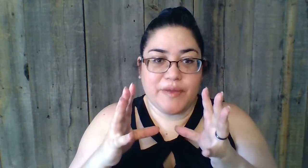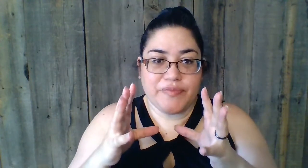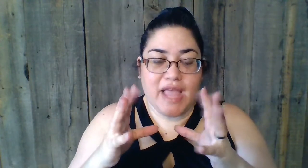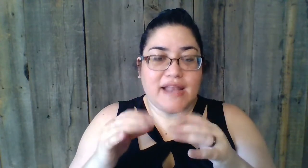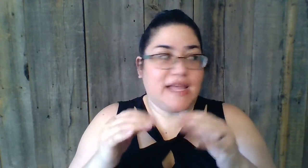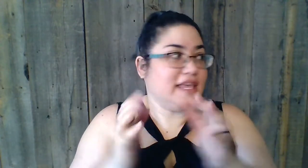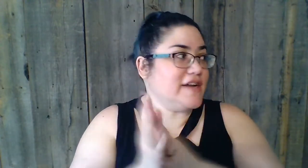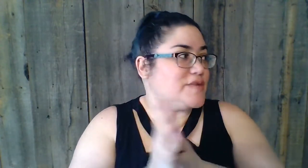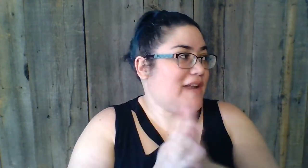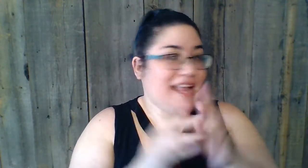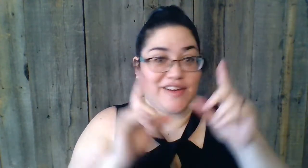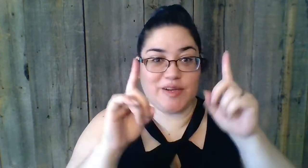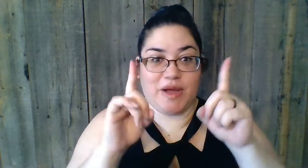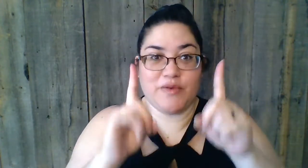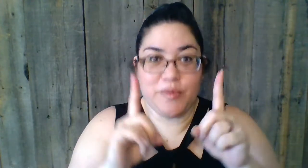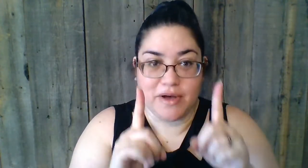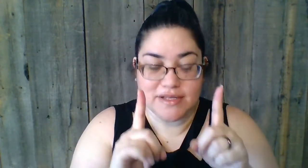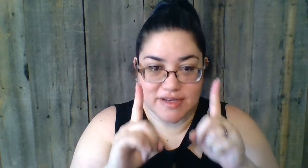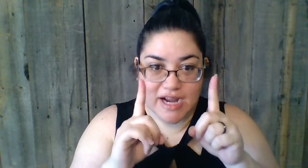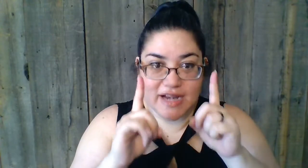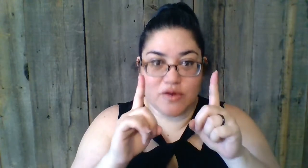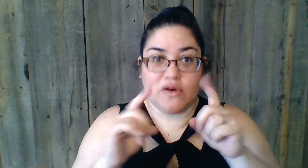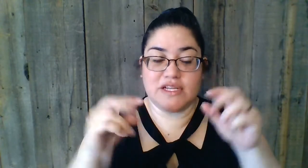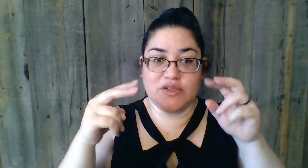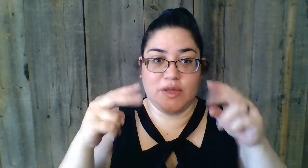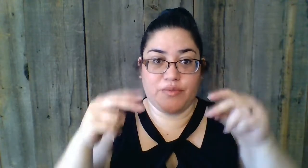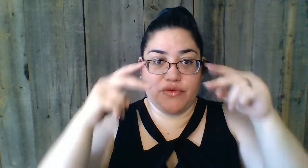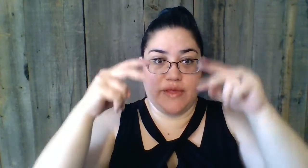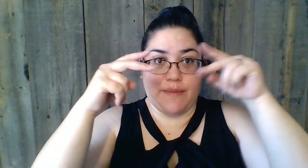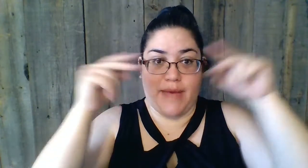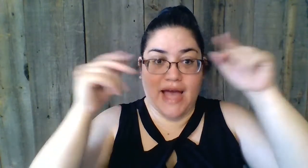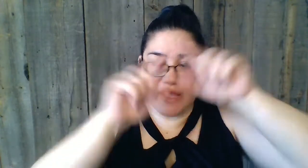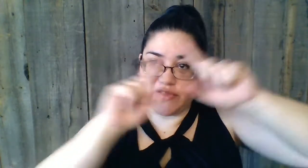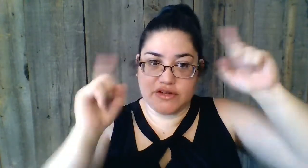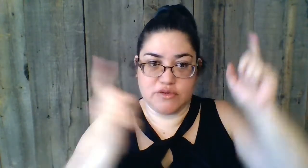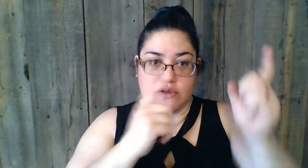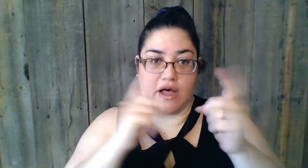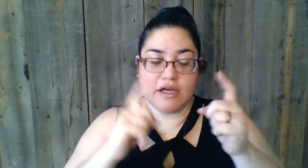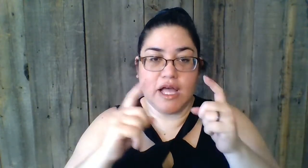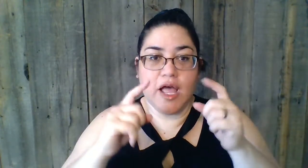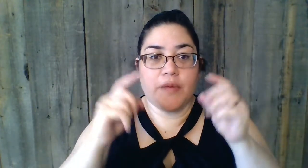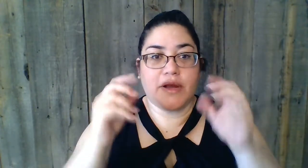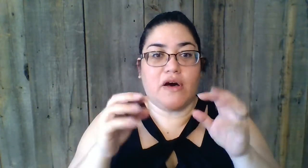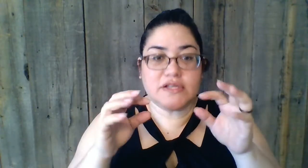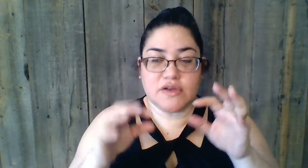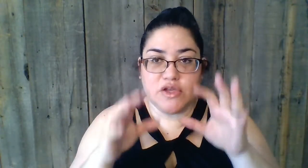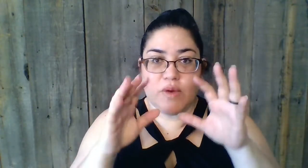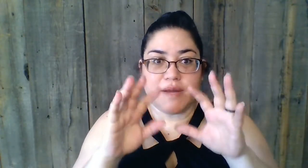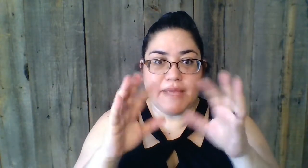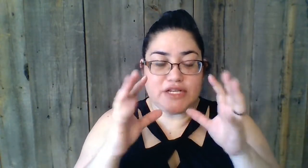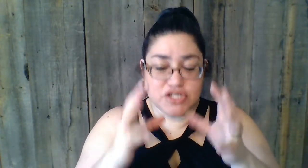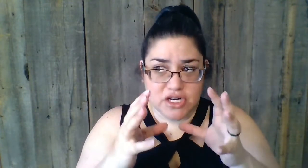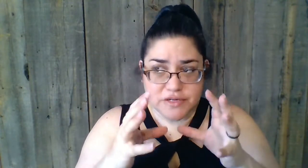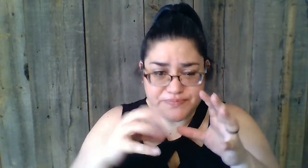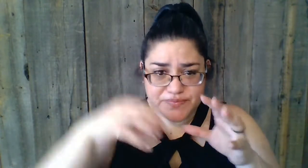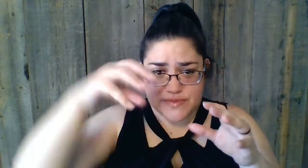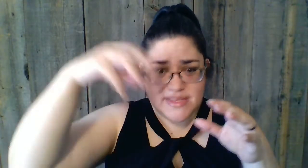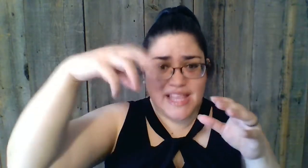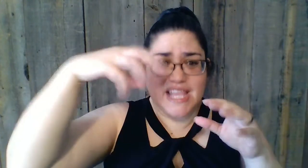And, like, here's what I learned about root balls. They're kind of cool because you can prune them back if they're too long. But also, you want to make sure that